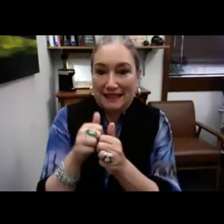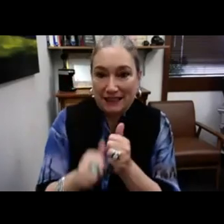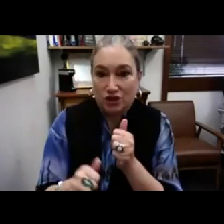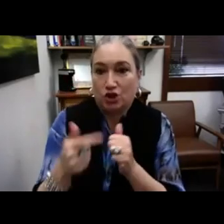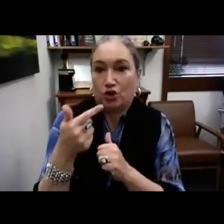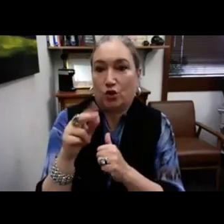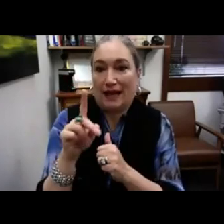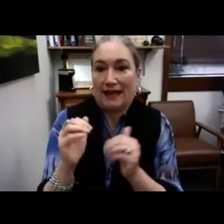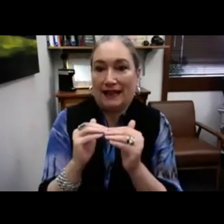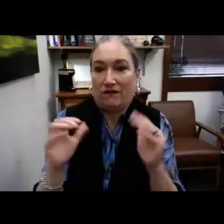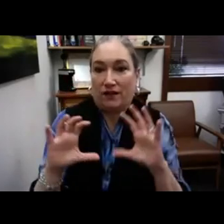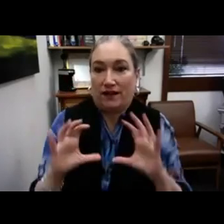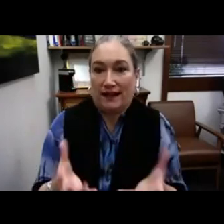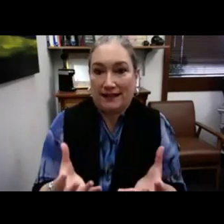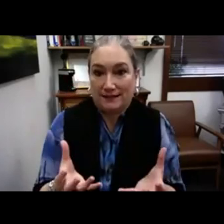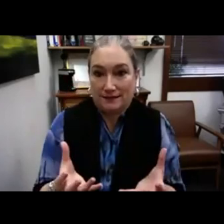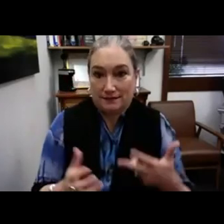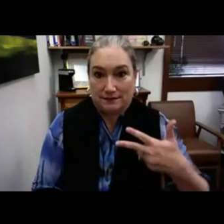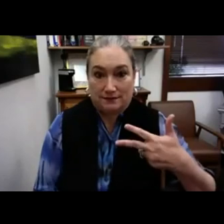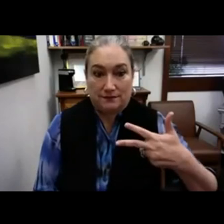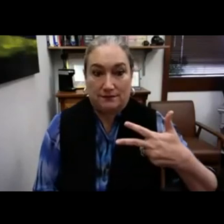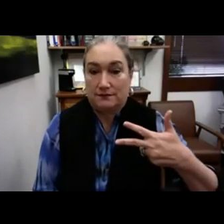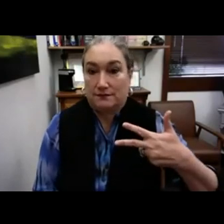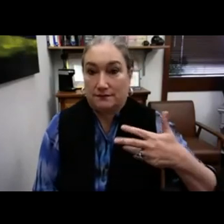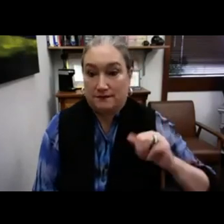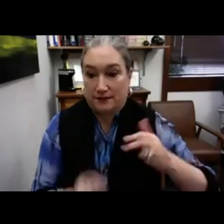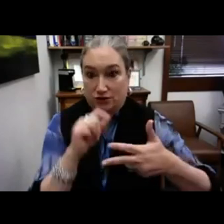is a minimum of eight students in each grade level class.